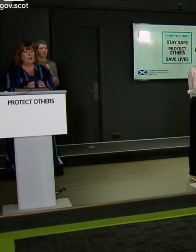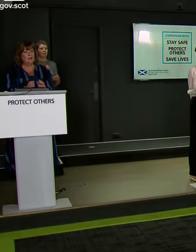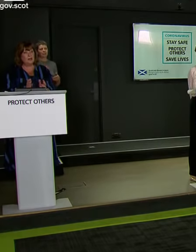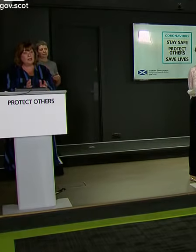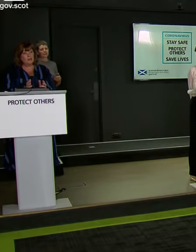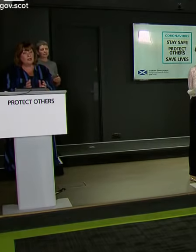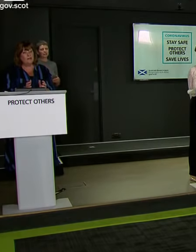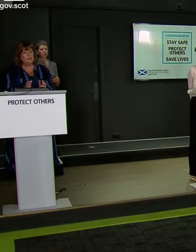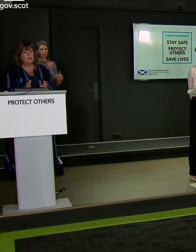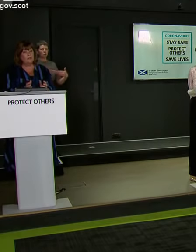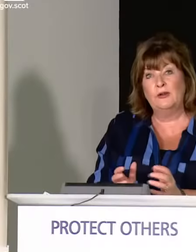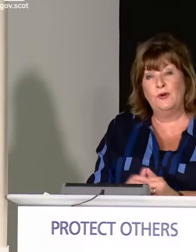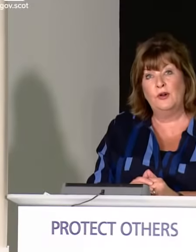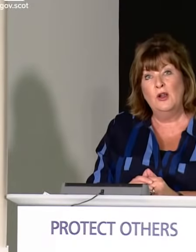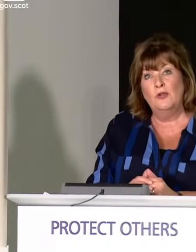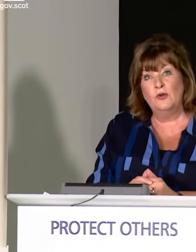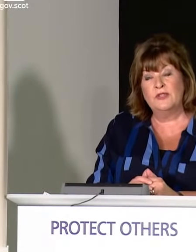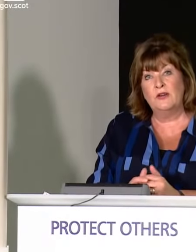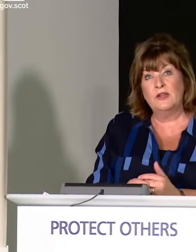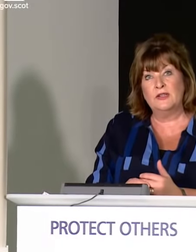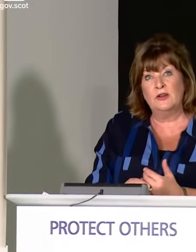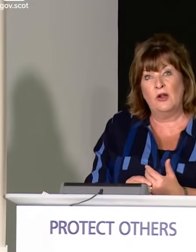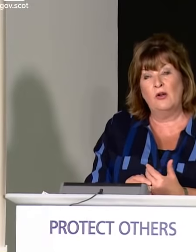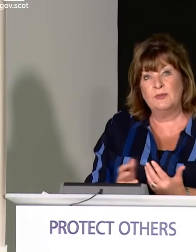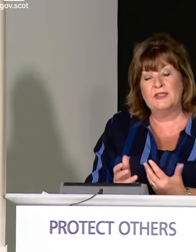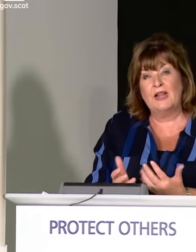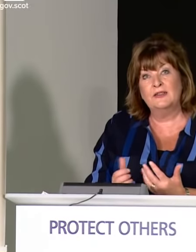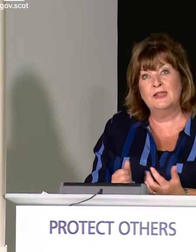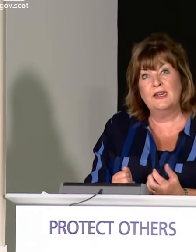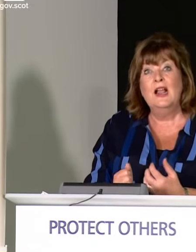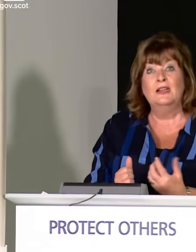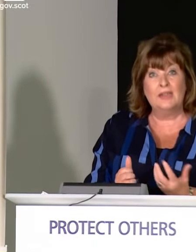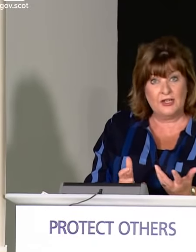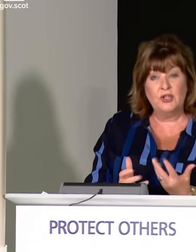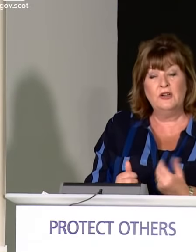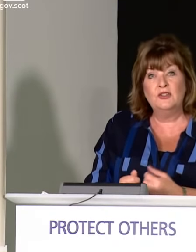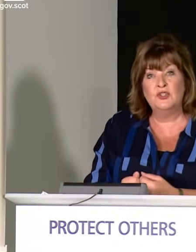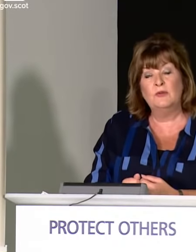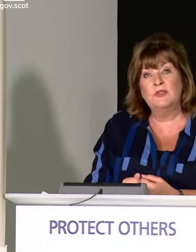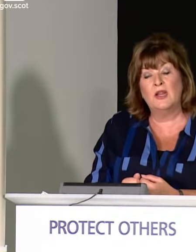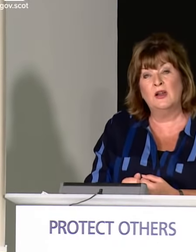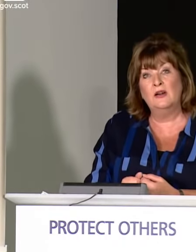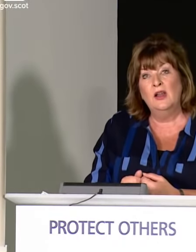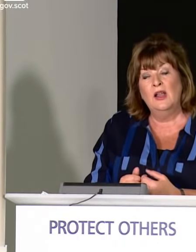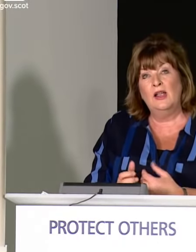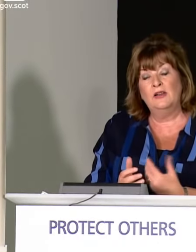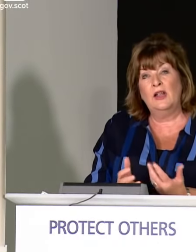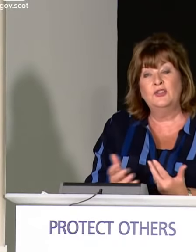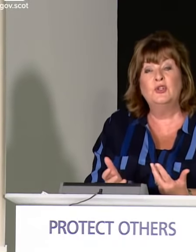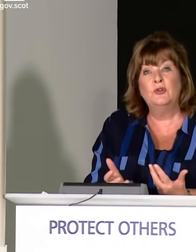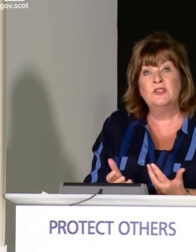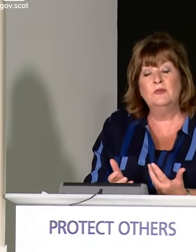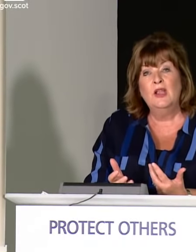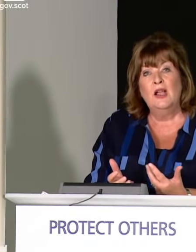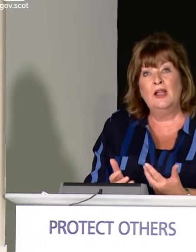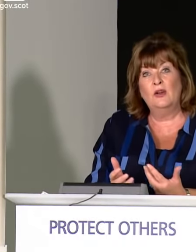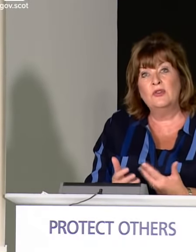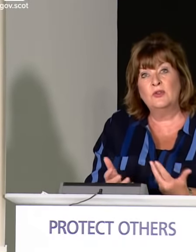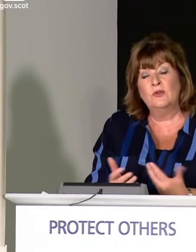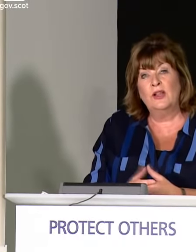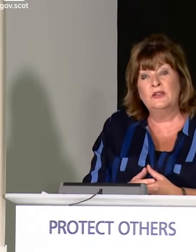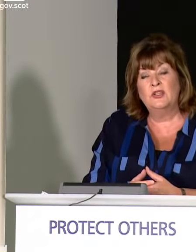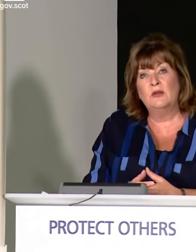the rates relief, particularly for those areas in hospitality, leisure as gyms are, and tourism